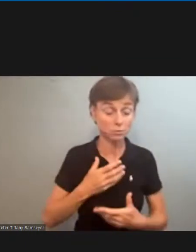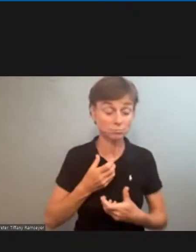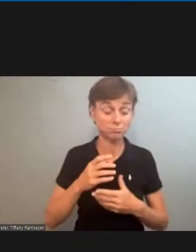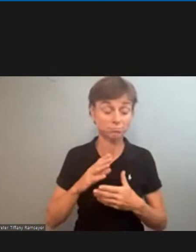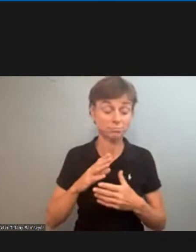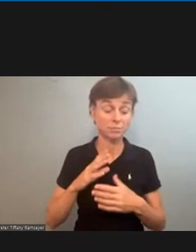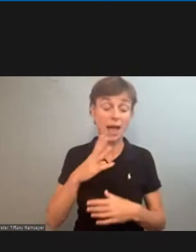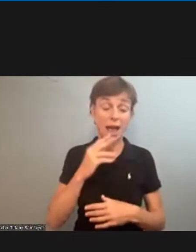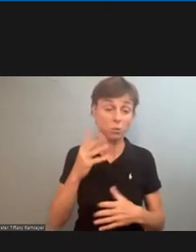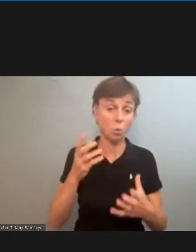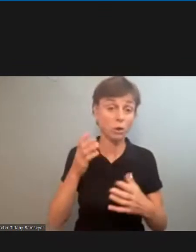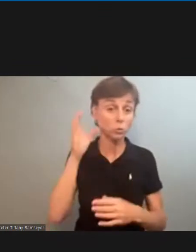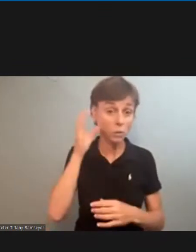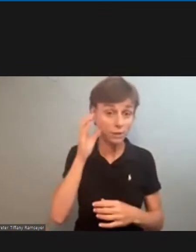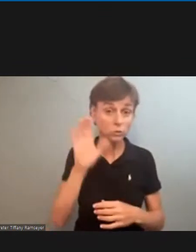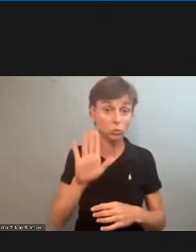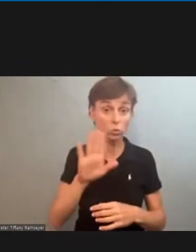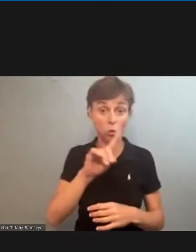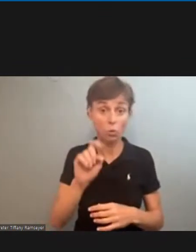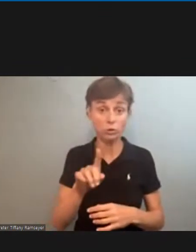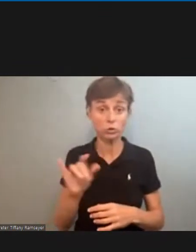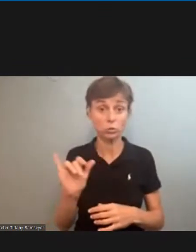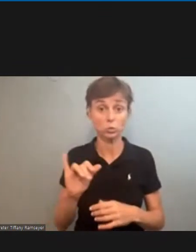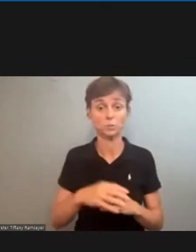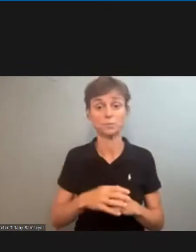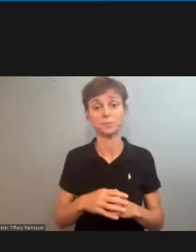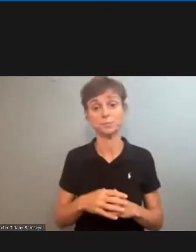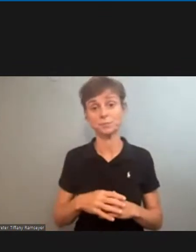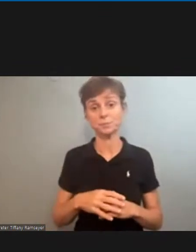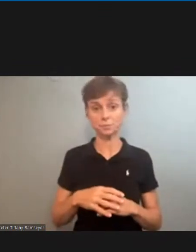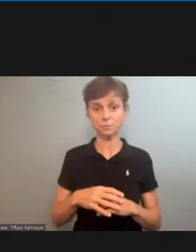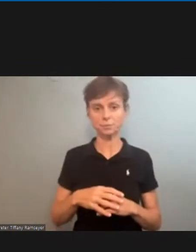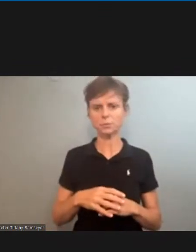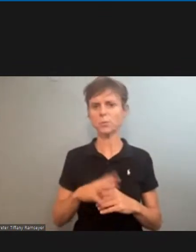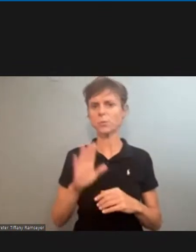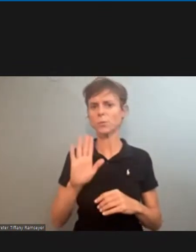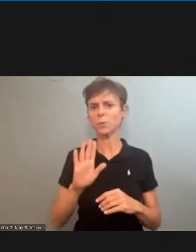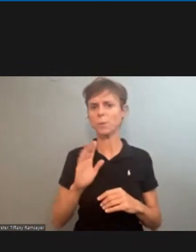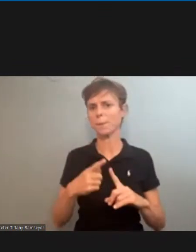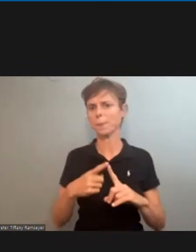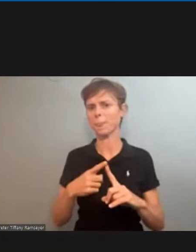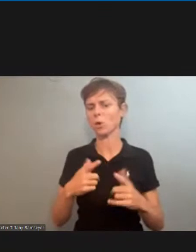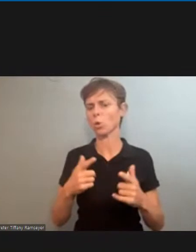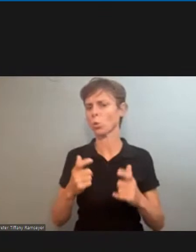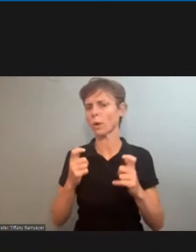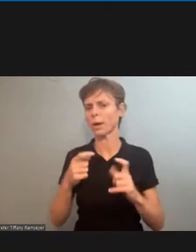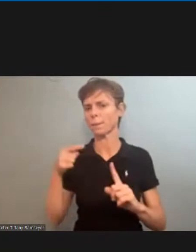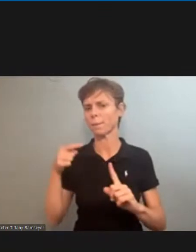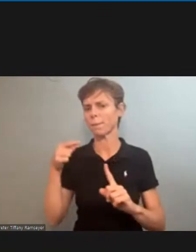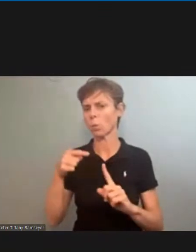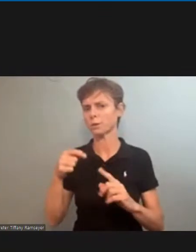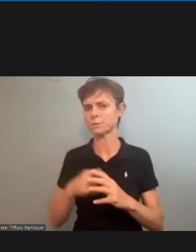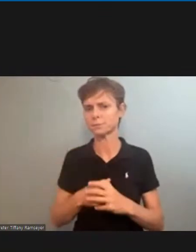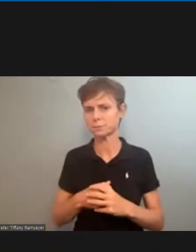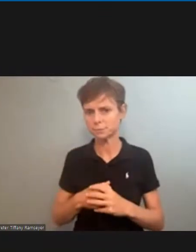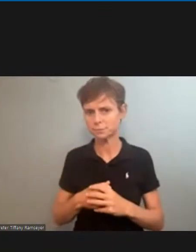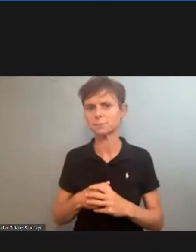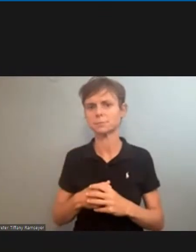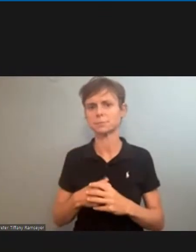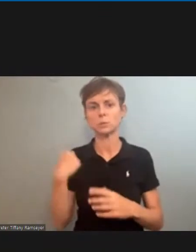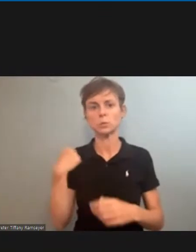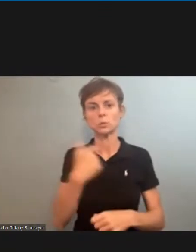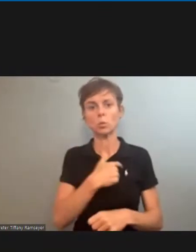to your questions as well just as a a a quick point we want the right to collective